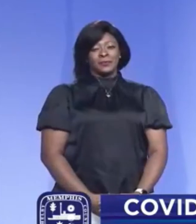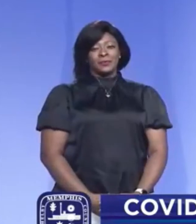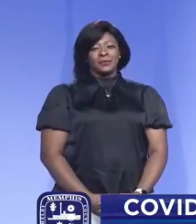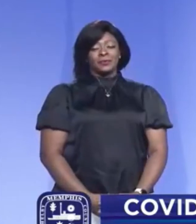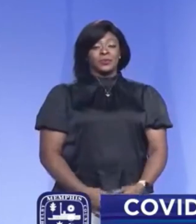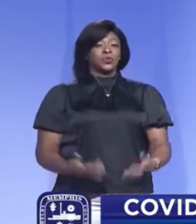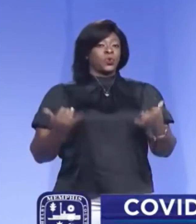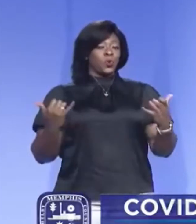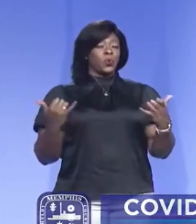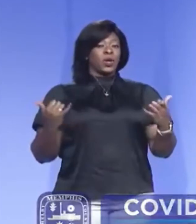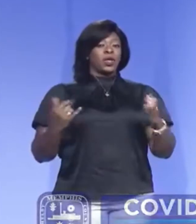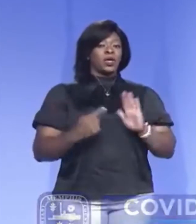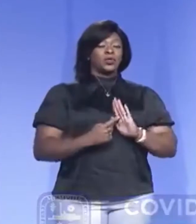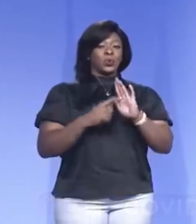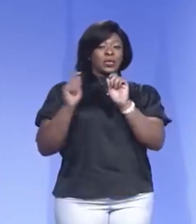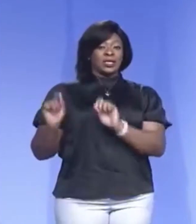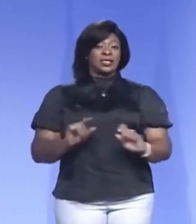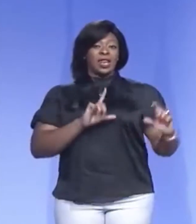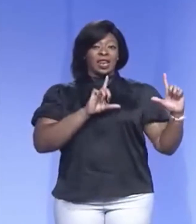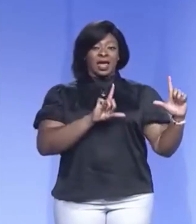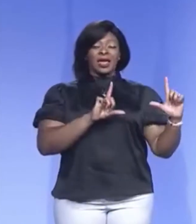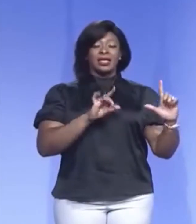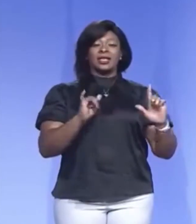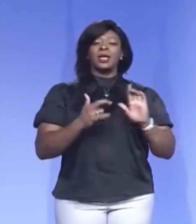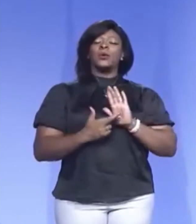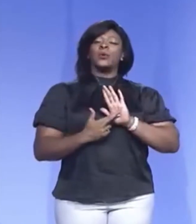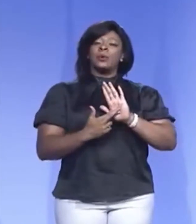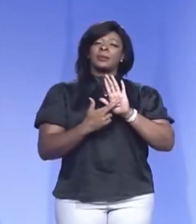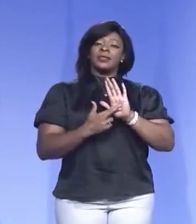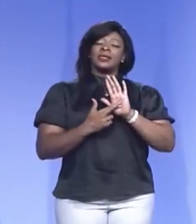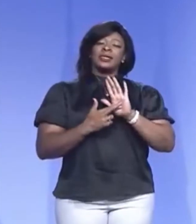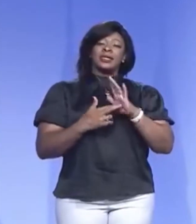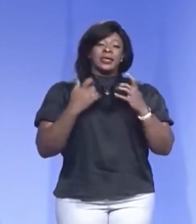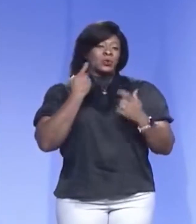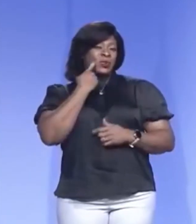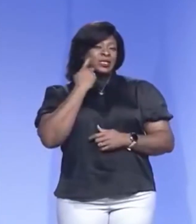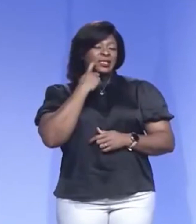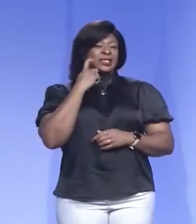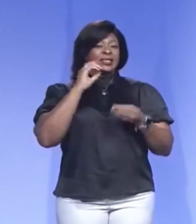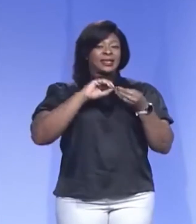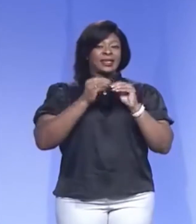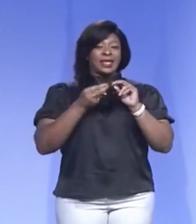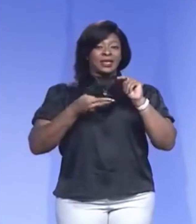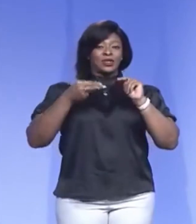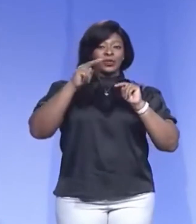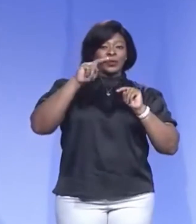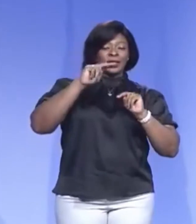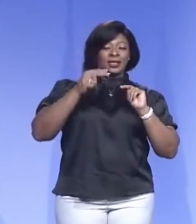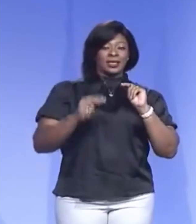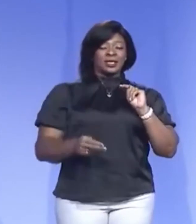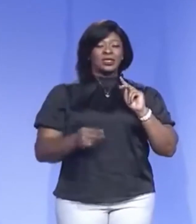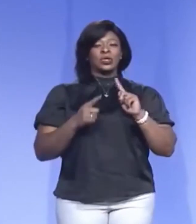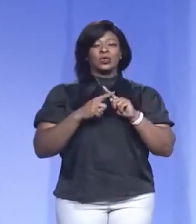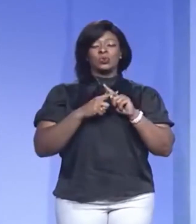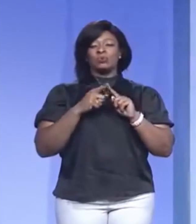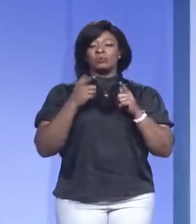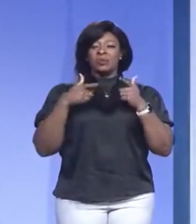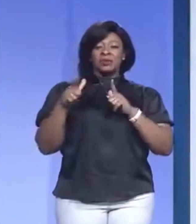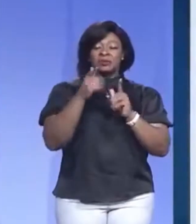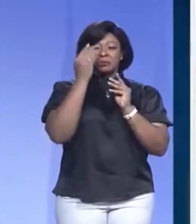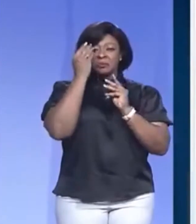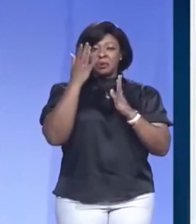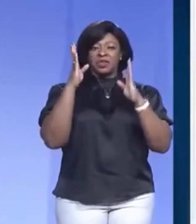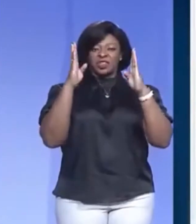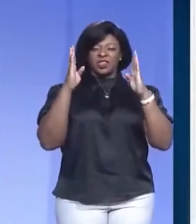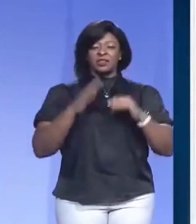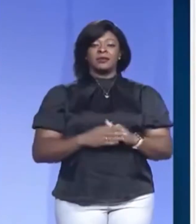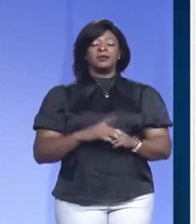right now i'd like to show you a few slides that represent some of the recent data trends just to call a few things to your attention so if could have